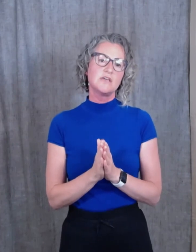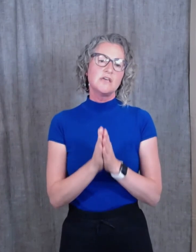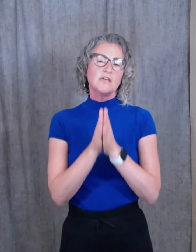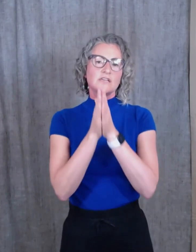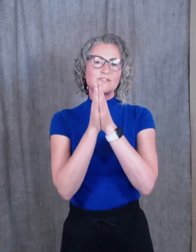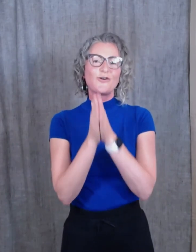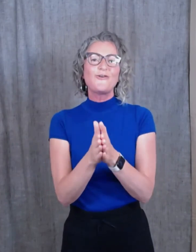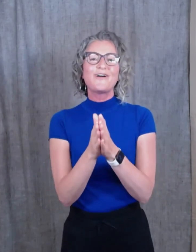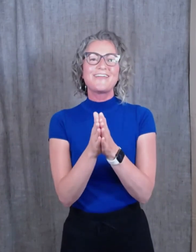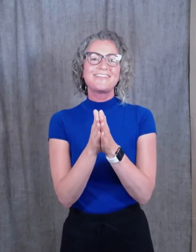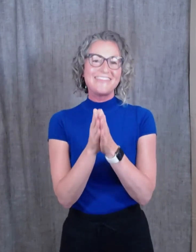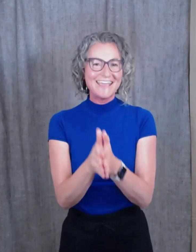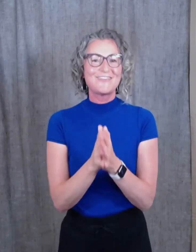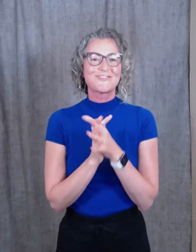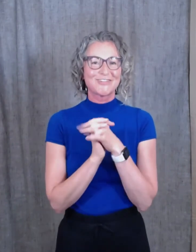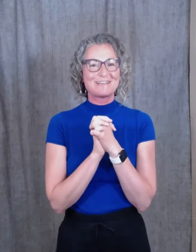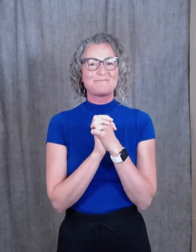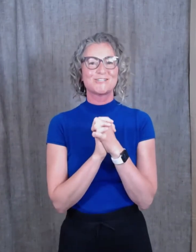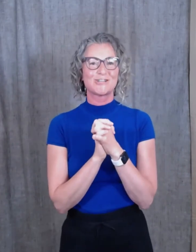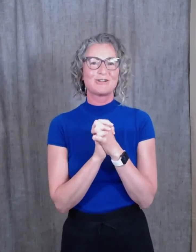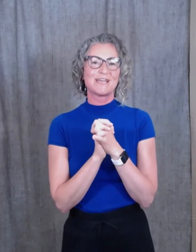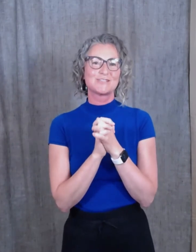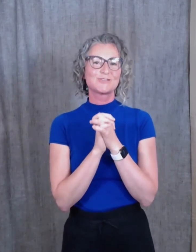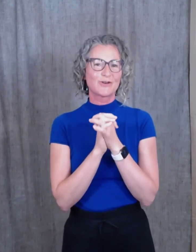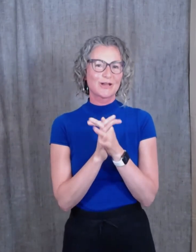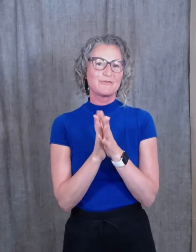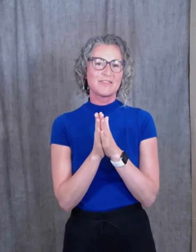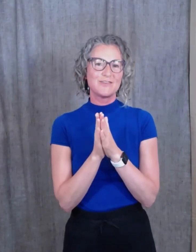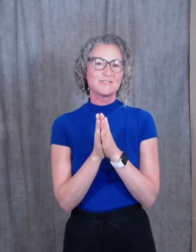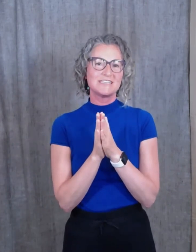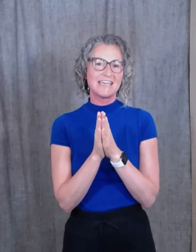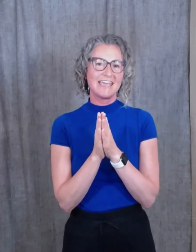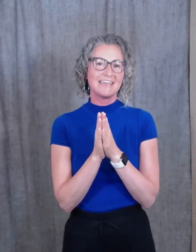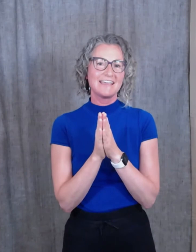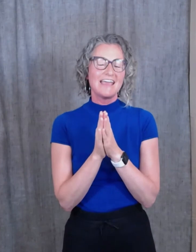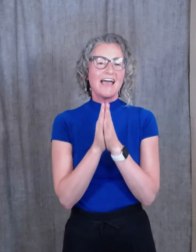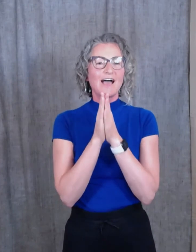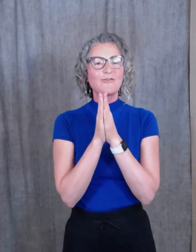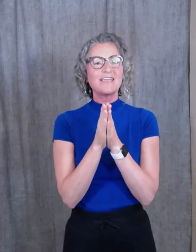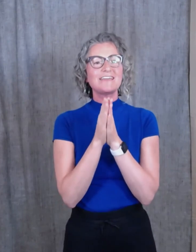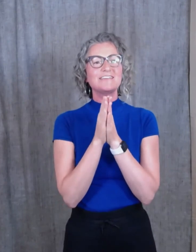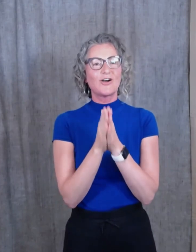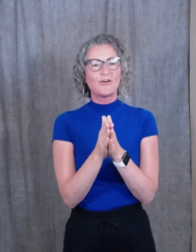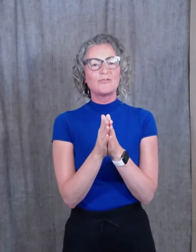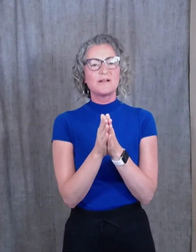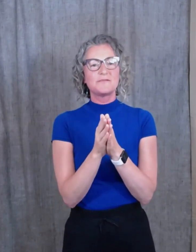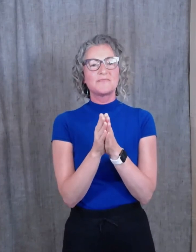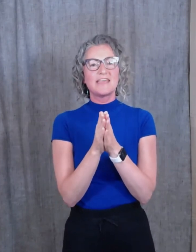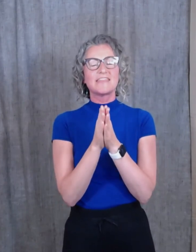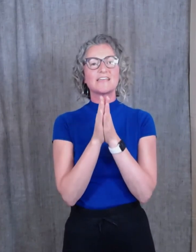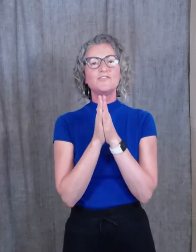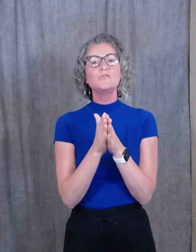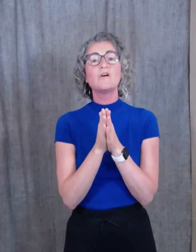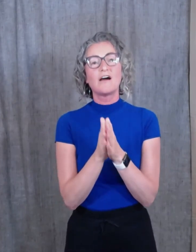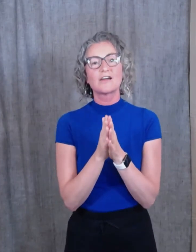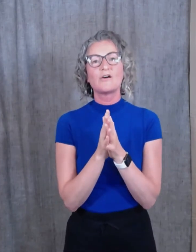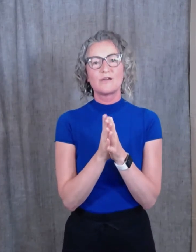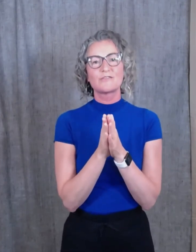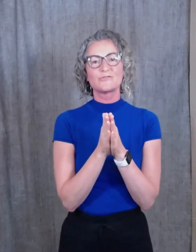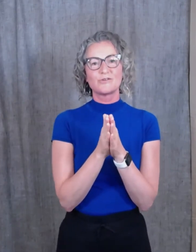So thank you for letting me share my story with you today. I want you to know that if you are going through a